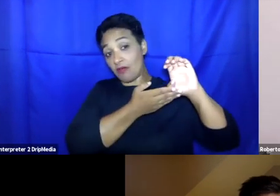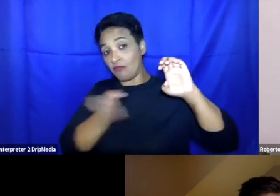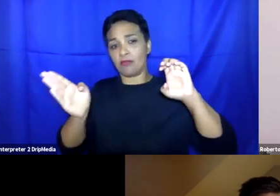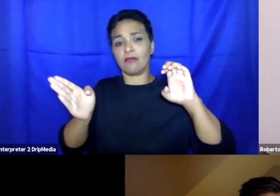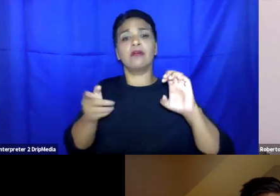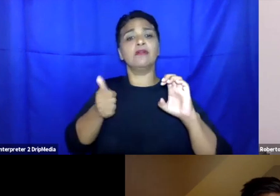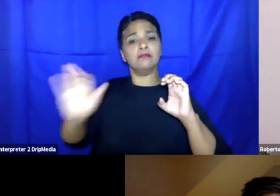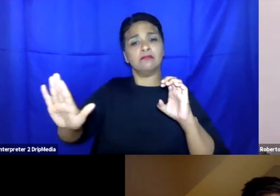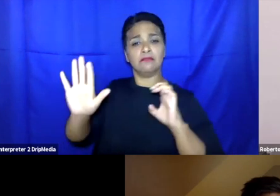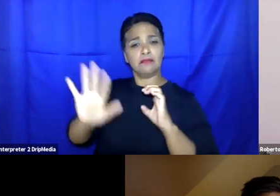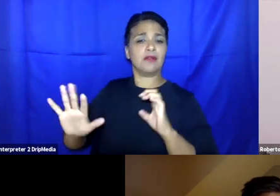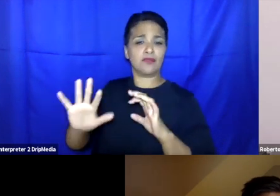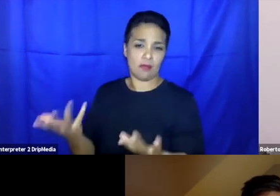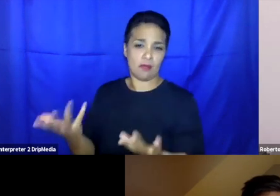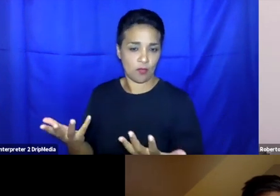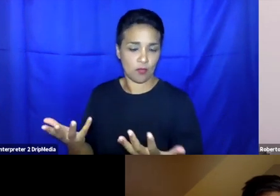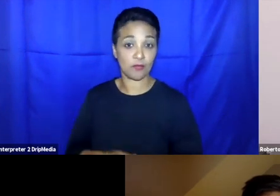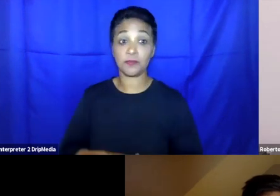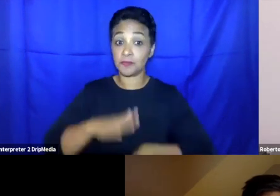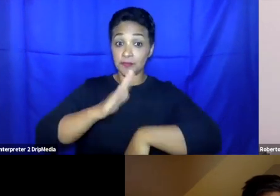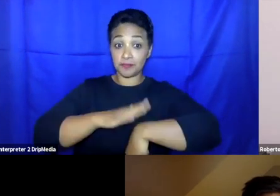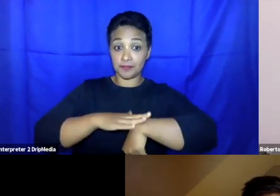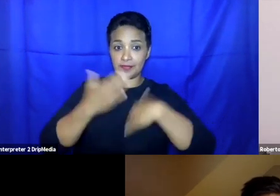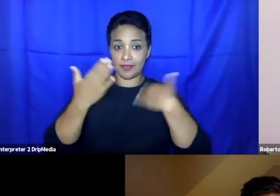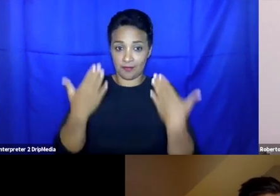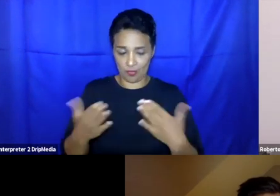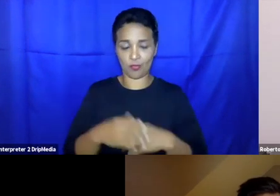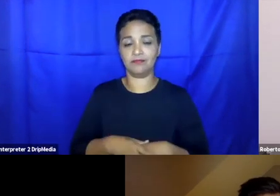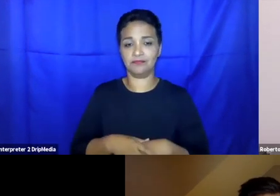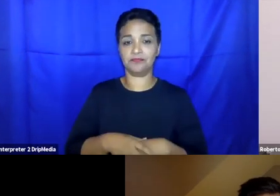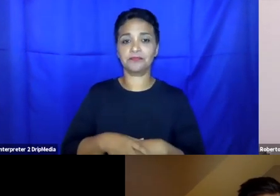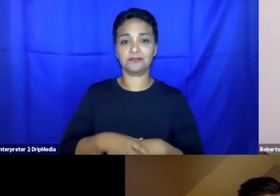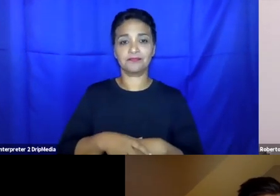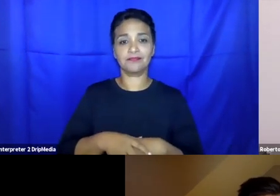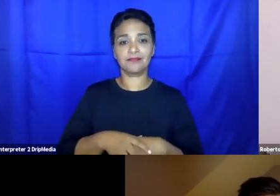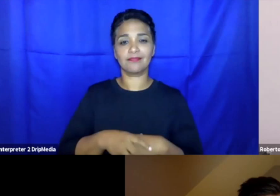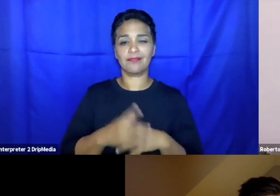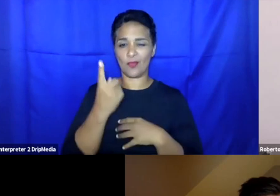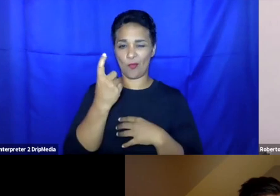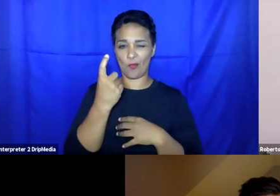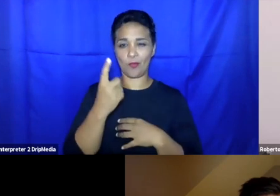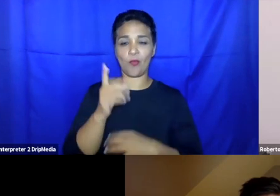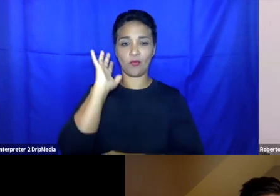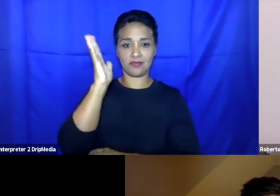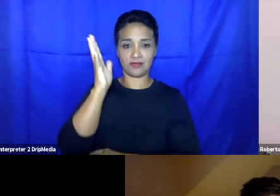So, it's now time for our last discussant, Nicholas Feig Tan from the Danish Institute of Human Rights.